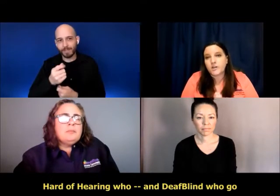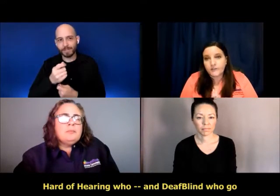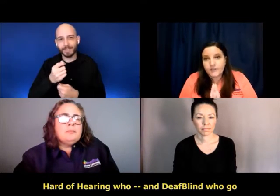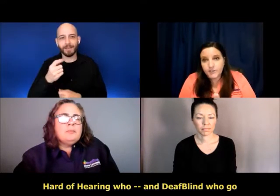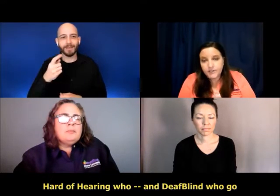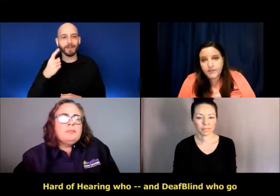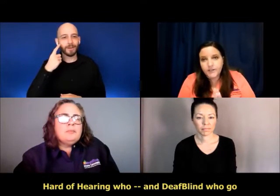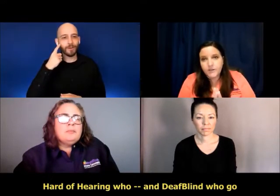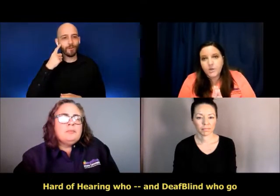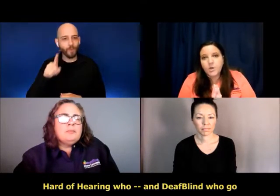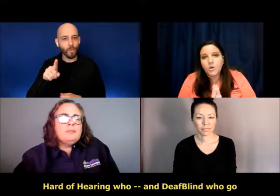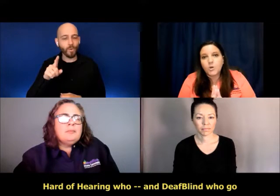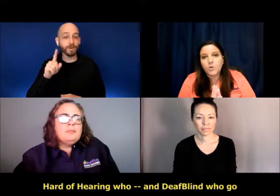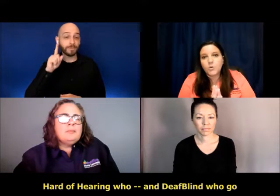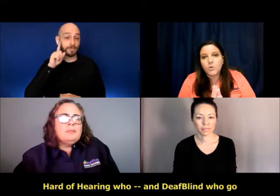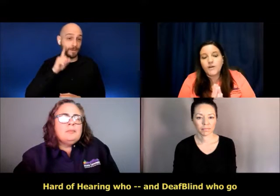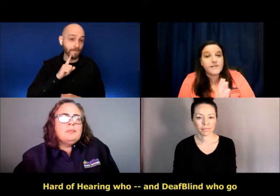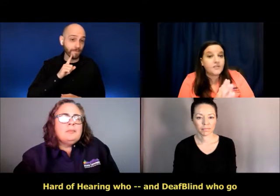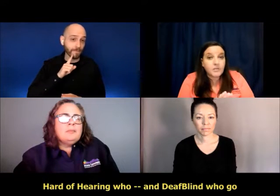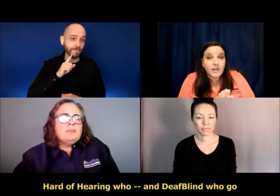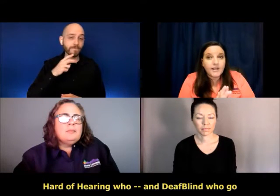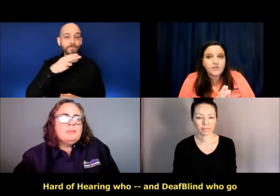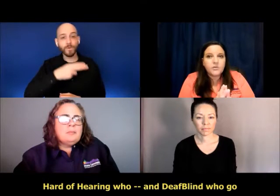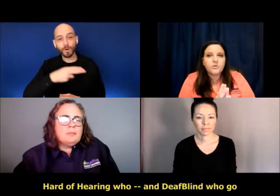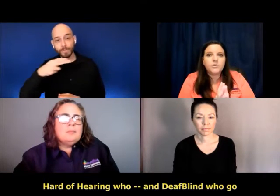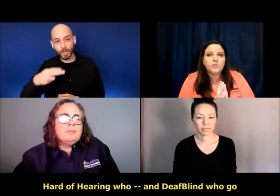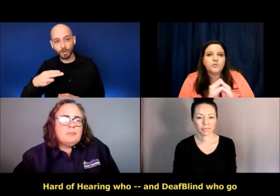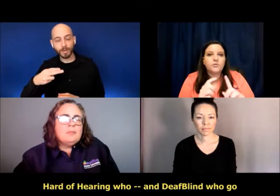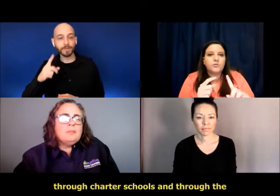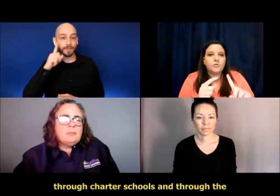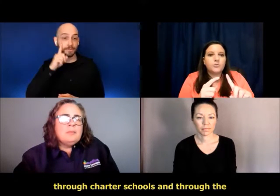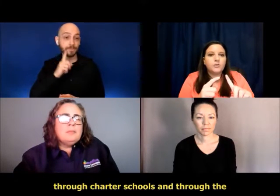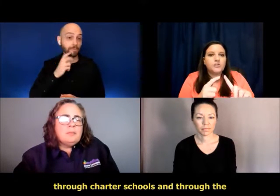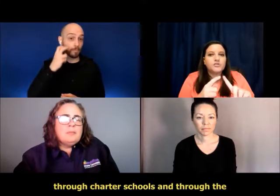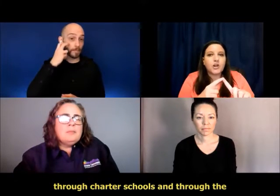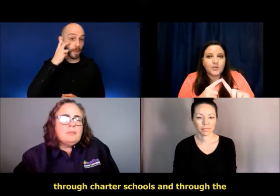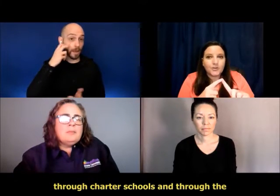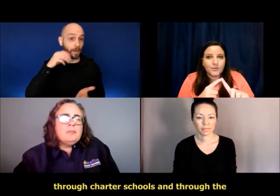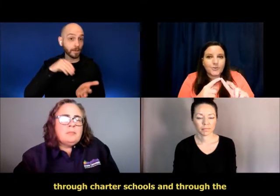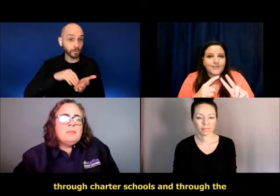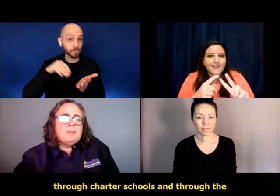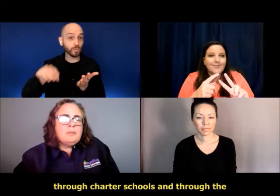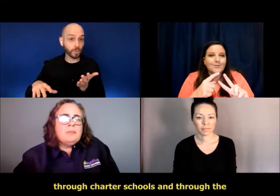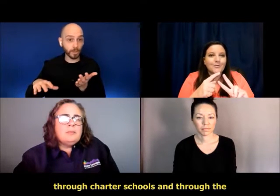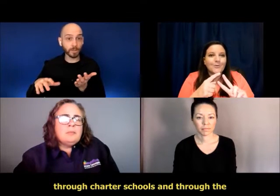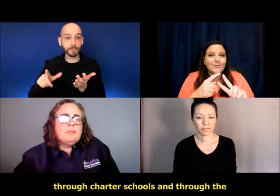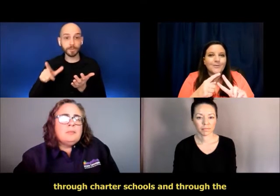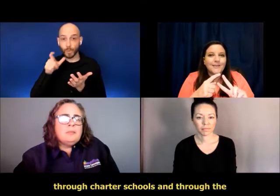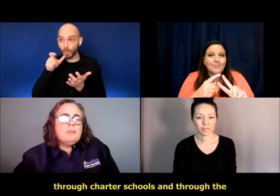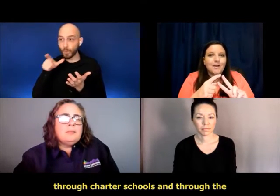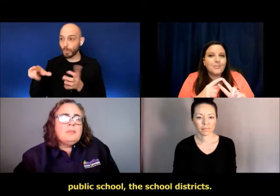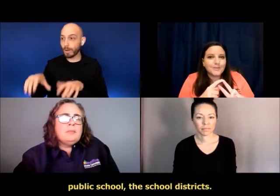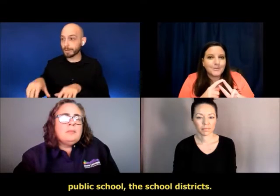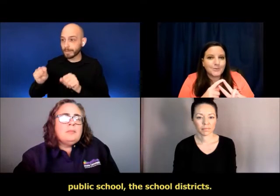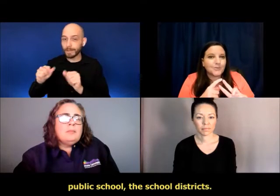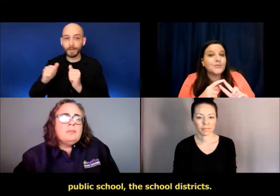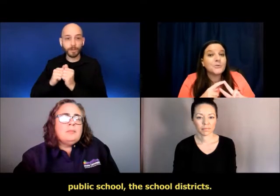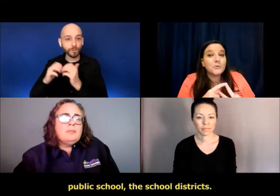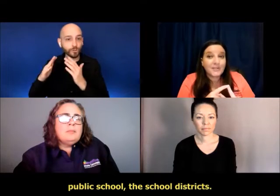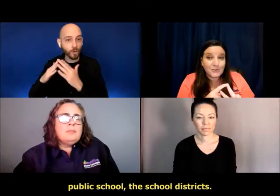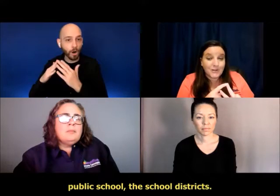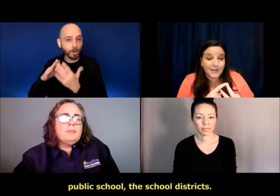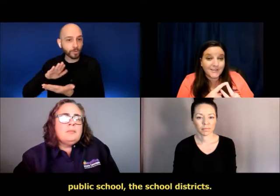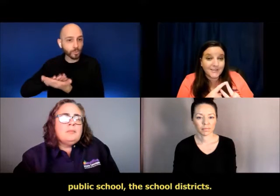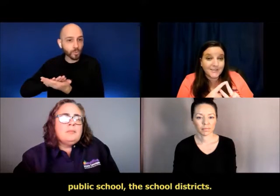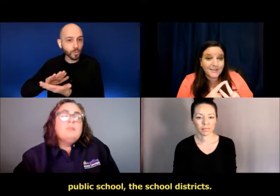are deaf and hard of hearing who, and deaf blind, who go through charter schools and through the public school,